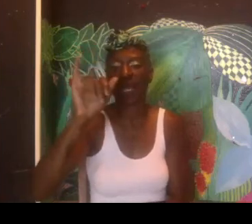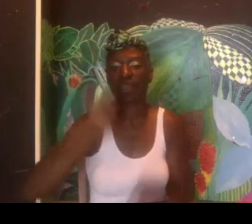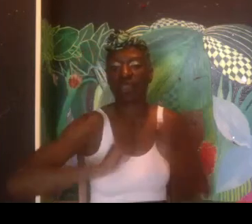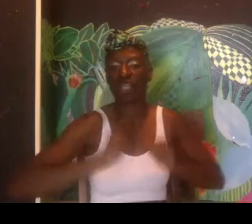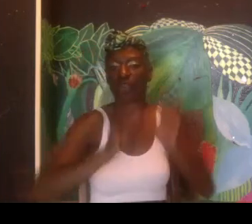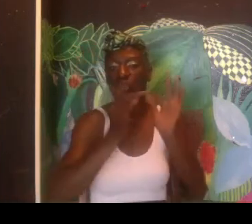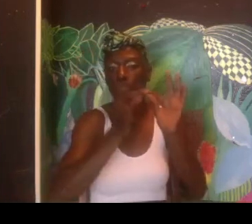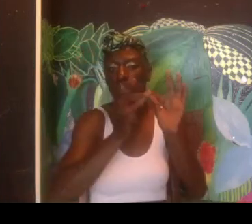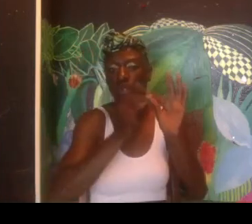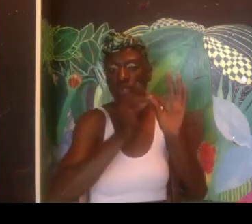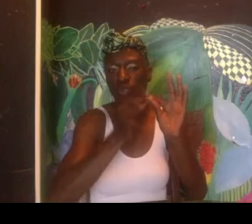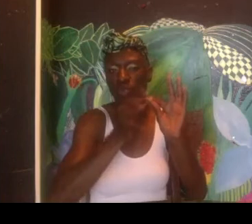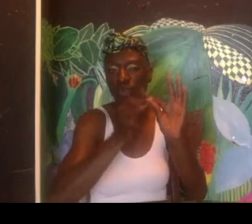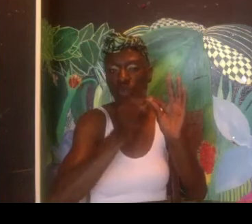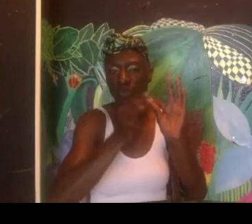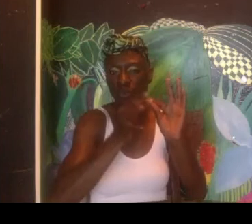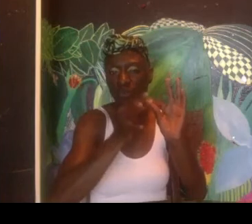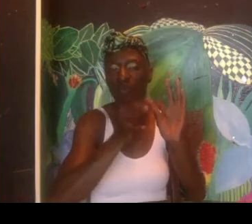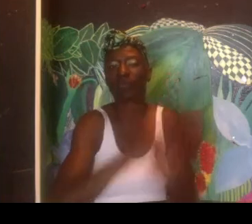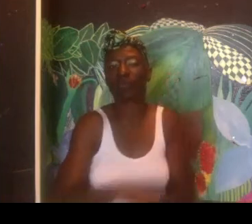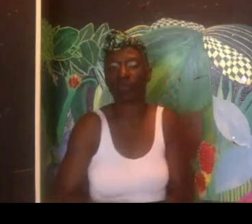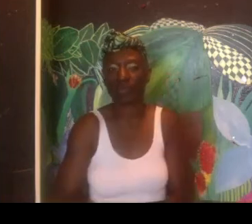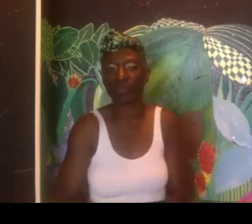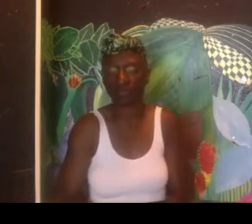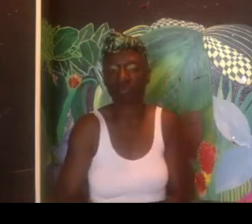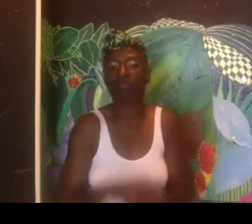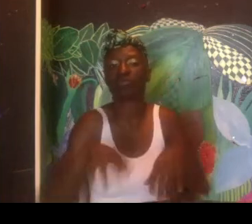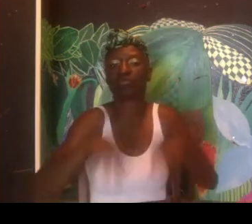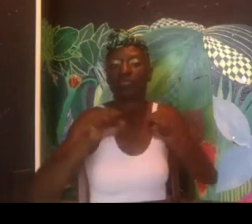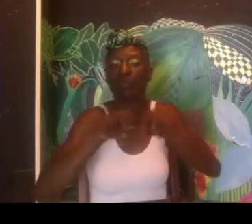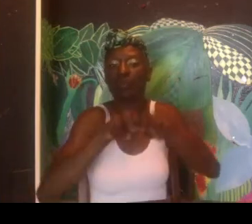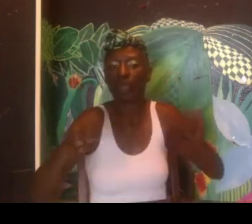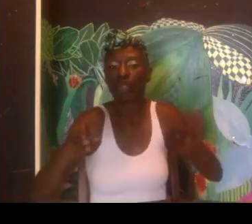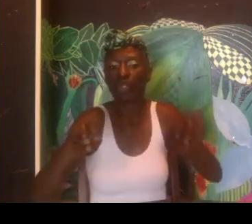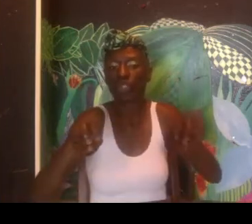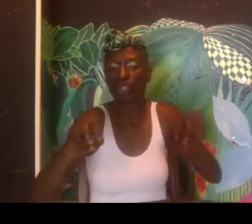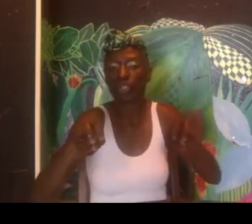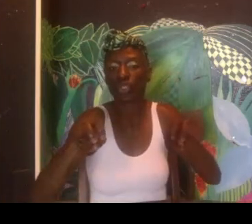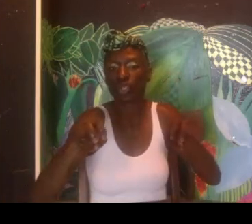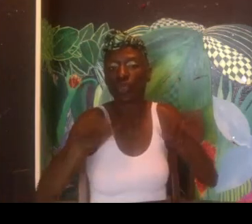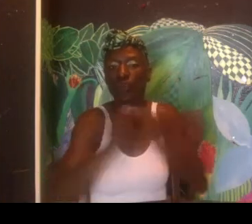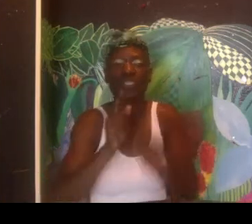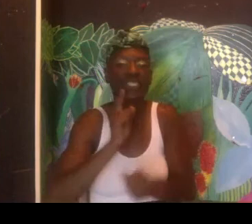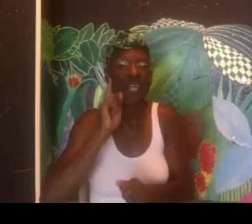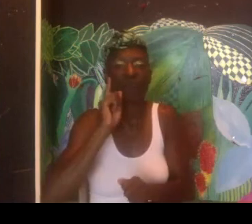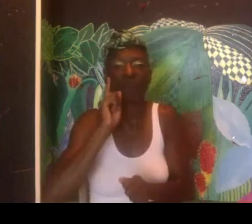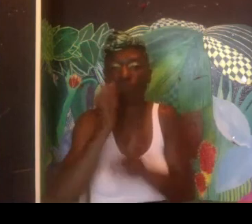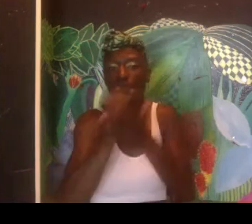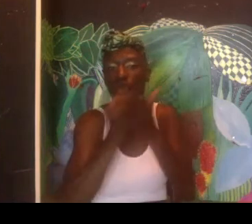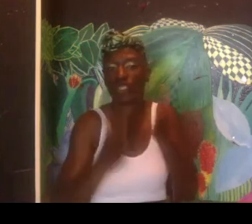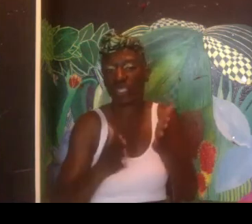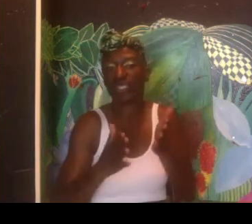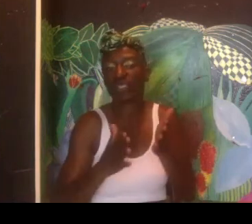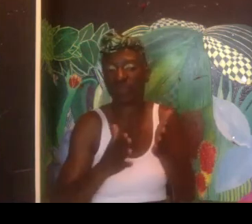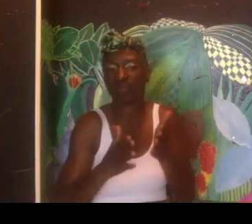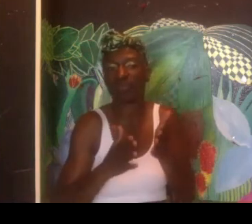And it was curated by Deaf Day Interpreting. And so they